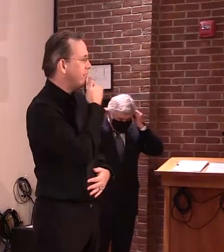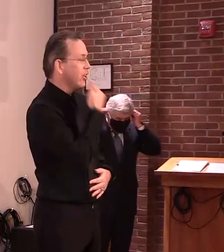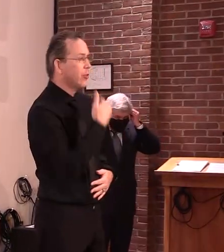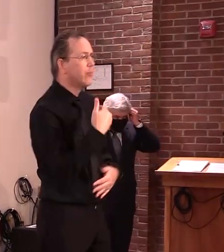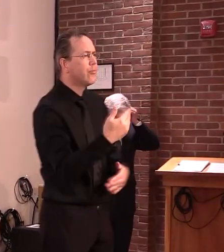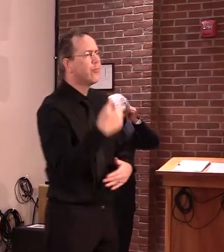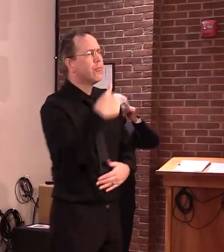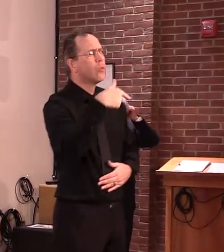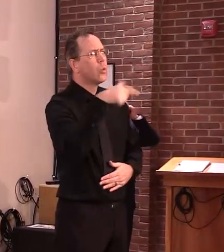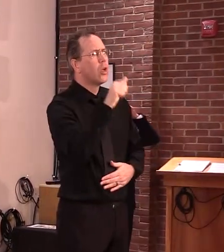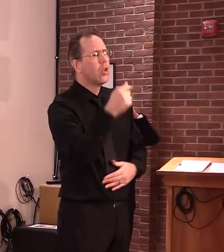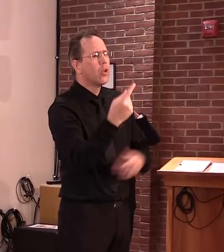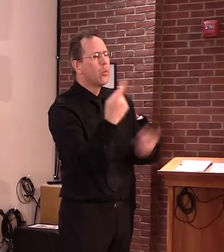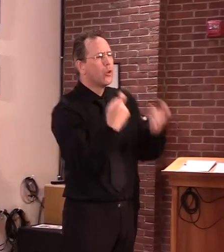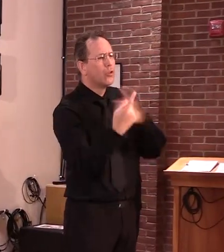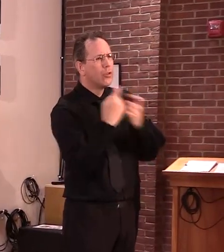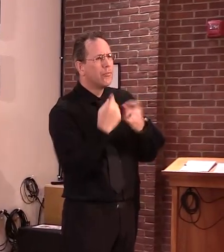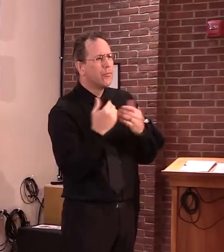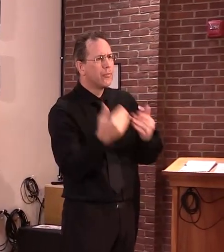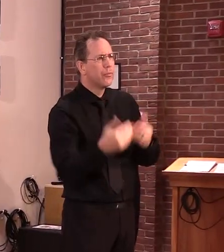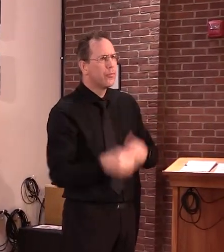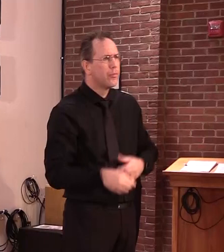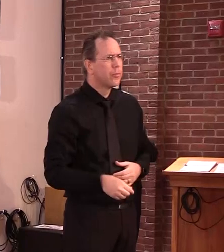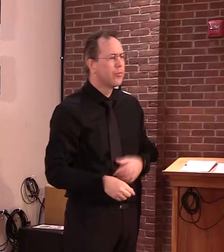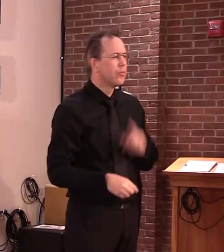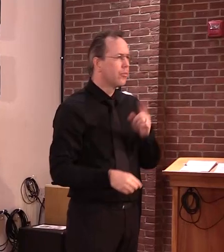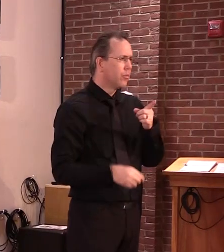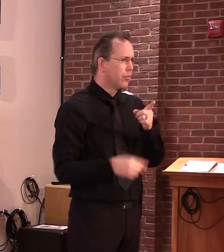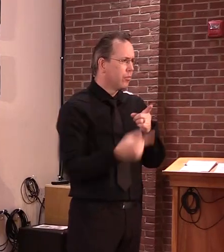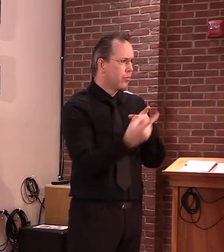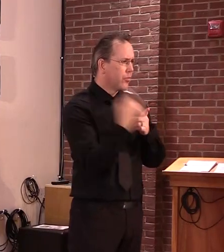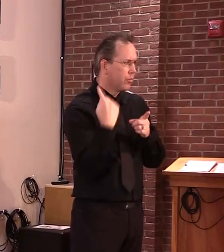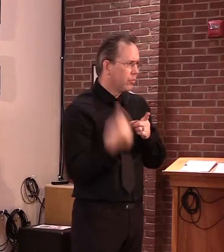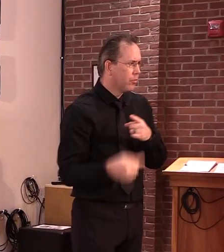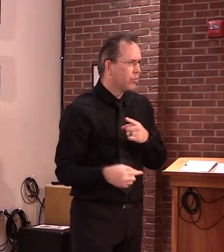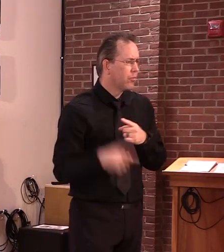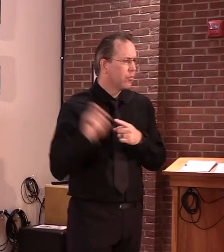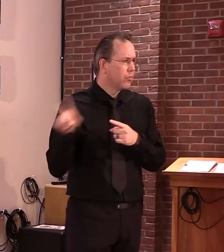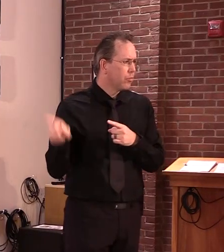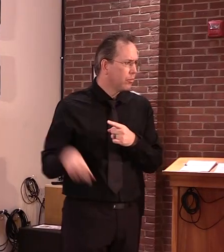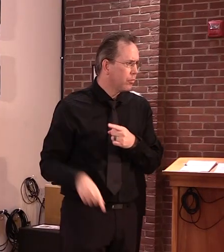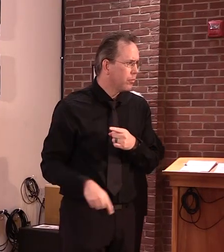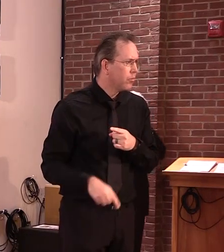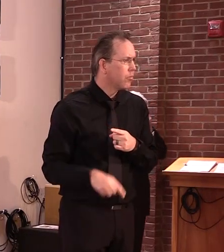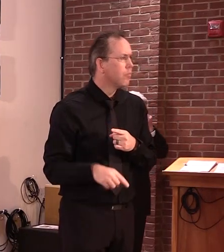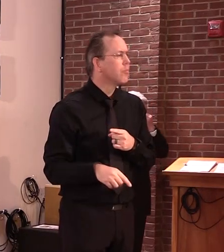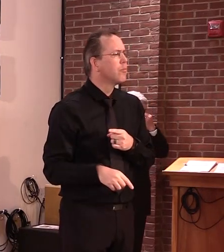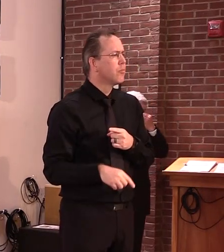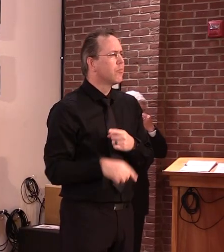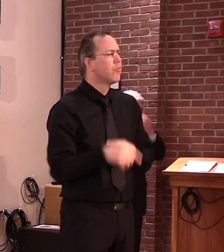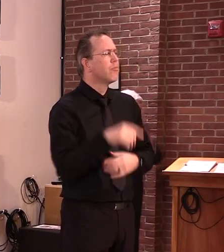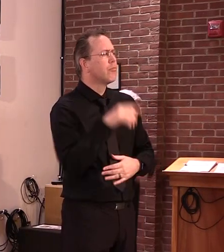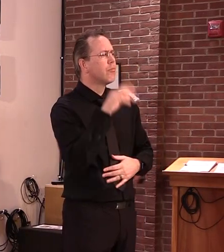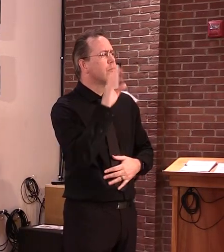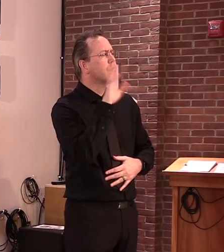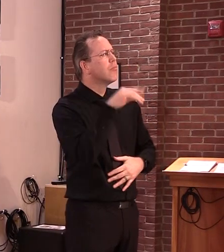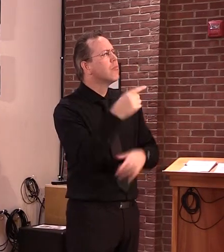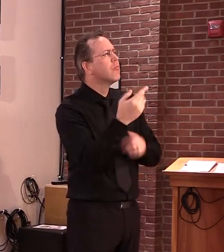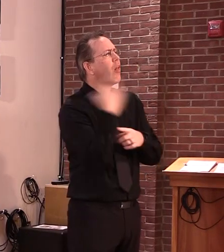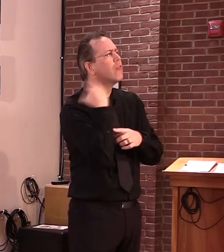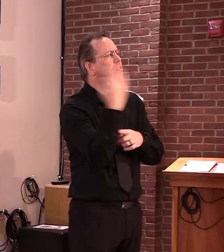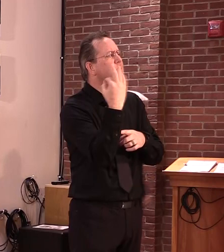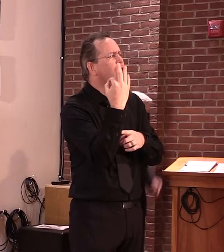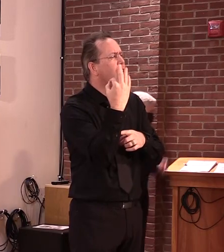Thank you. Governor, on Friday, regarding the Department of Labor, we still have this backlog. You